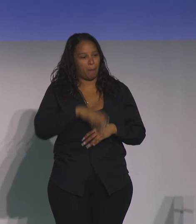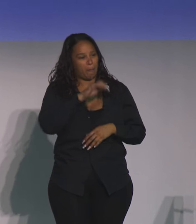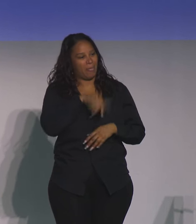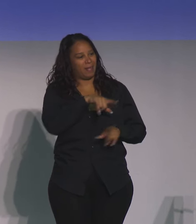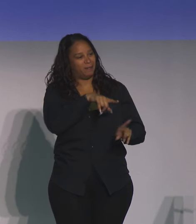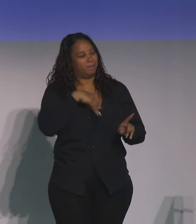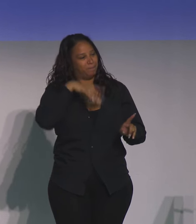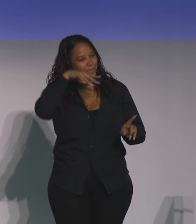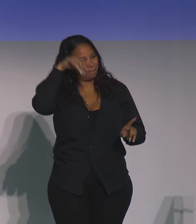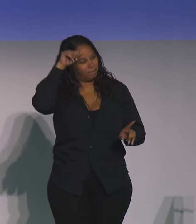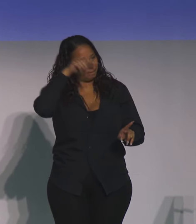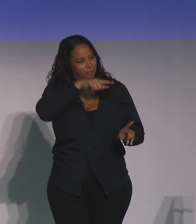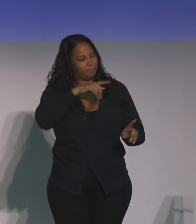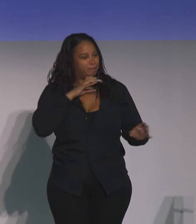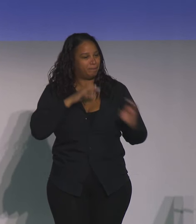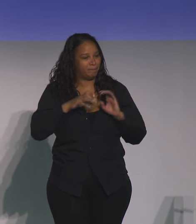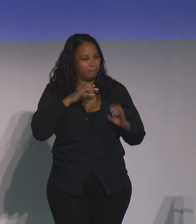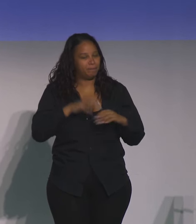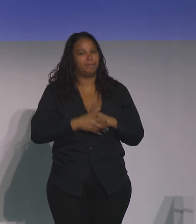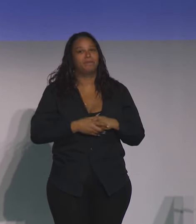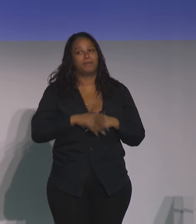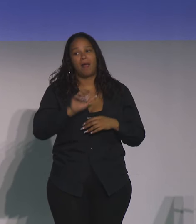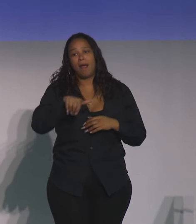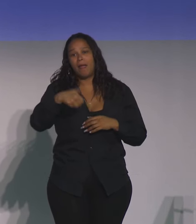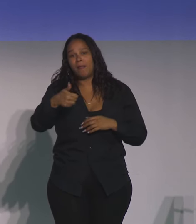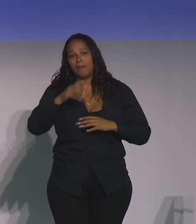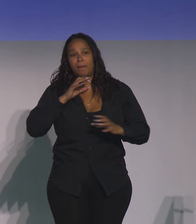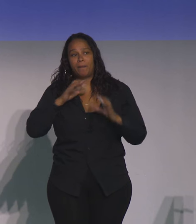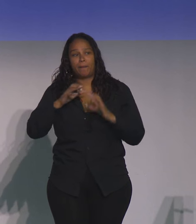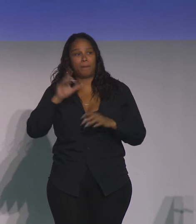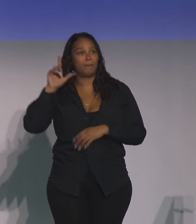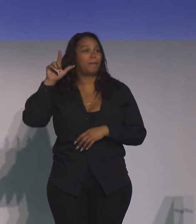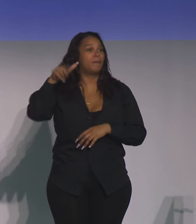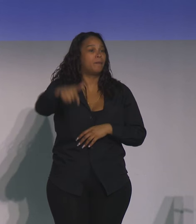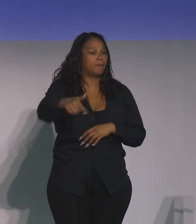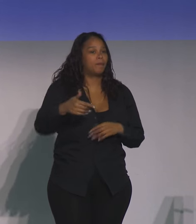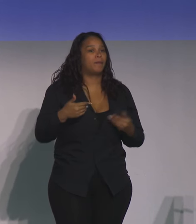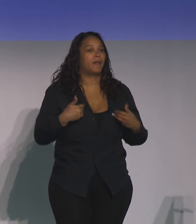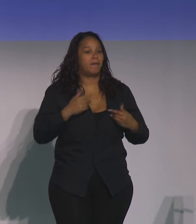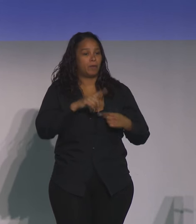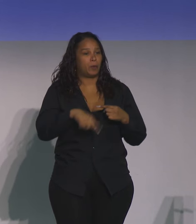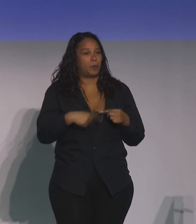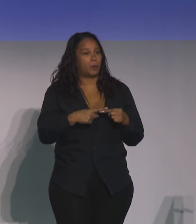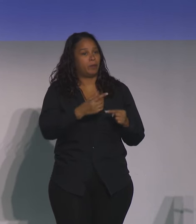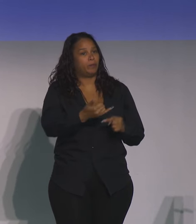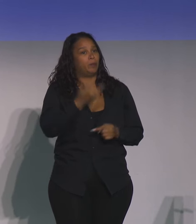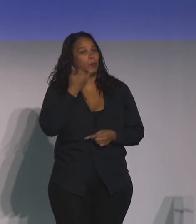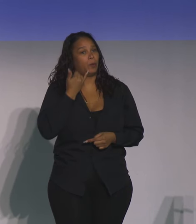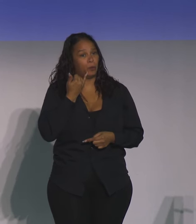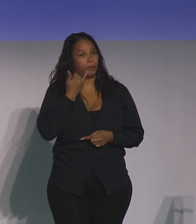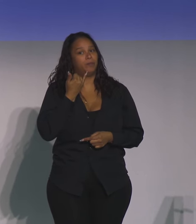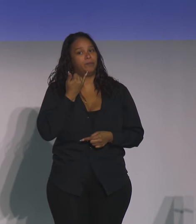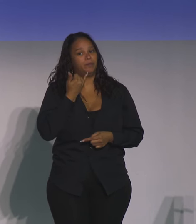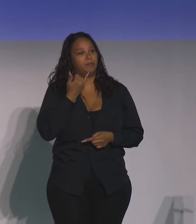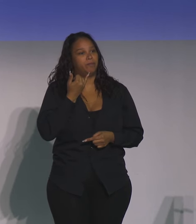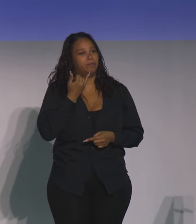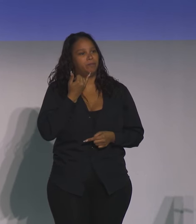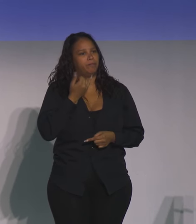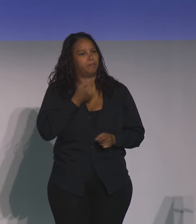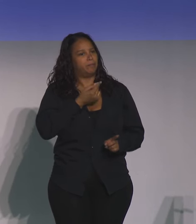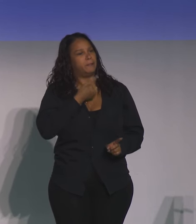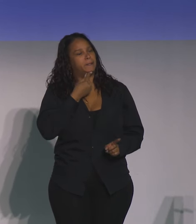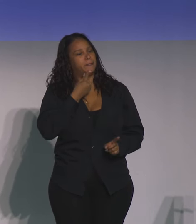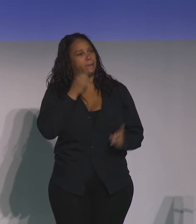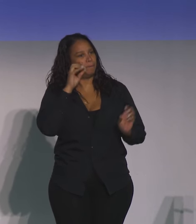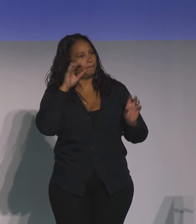And then, again, another conversation we had a little later when he called me quite stunningly to say that